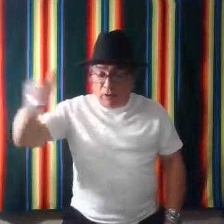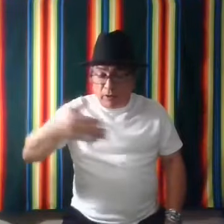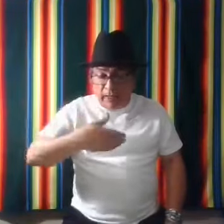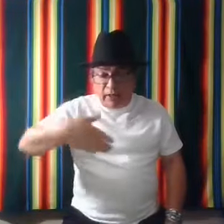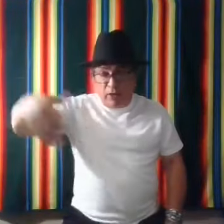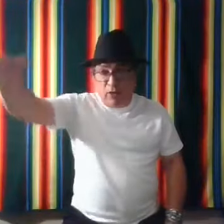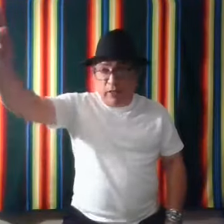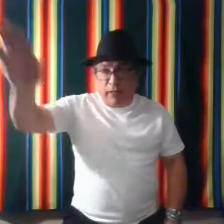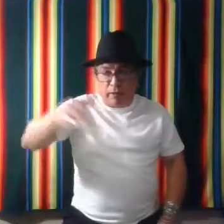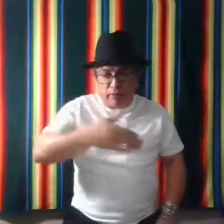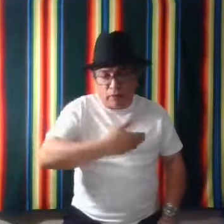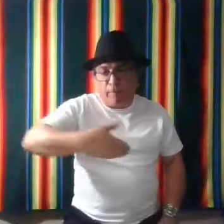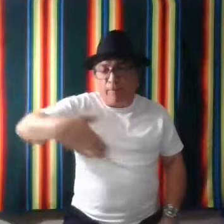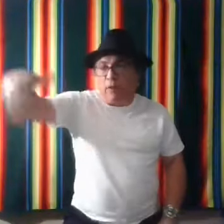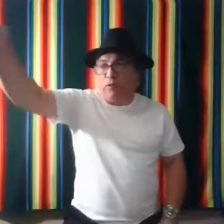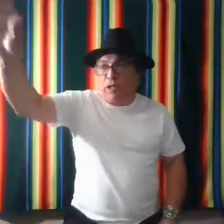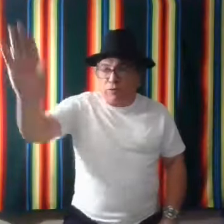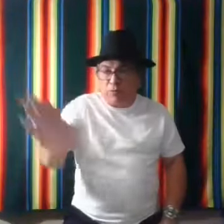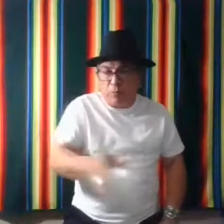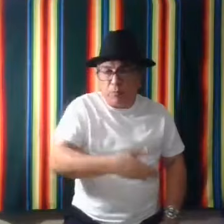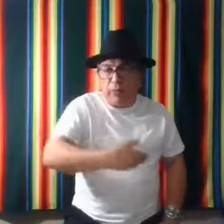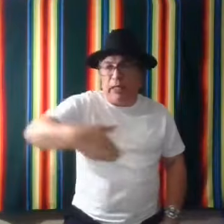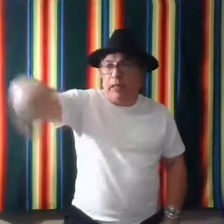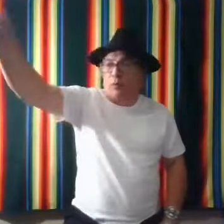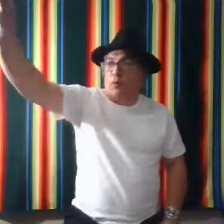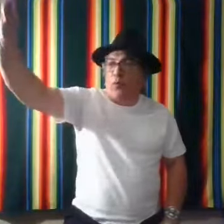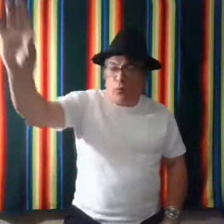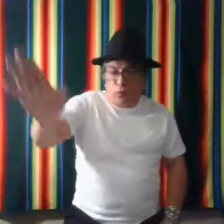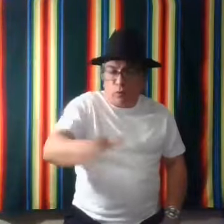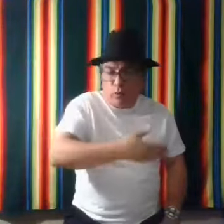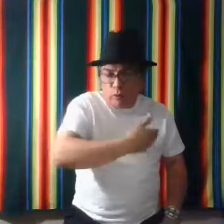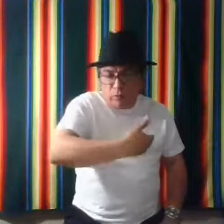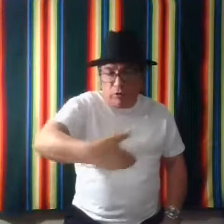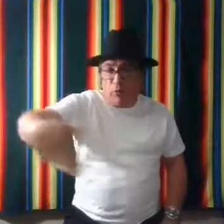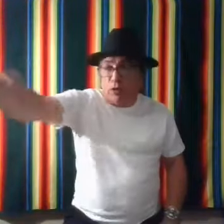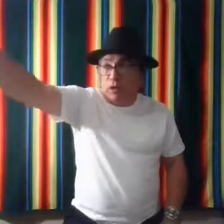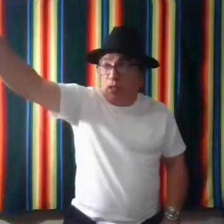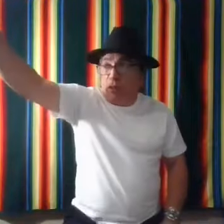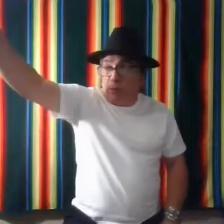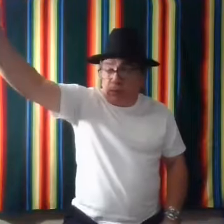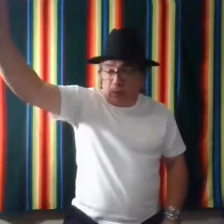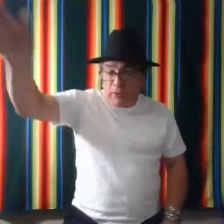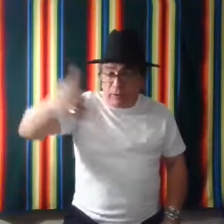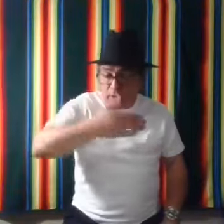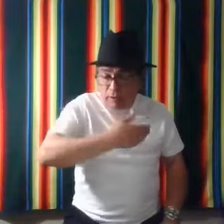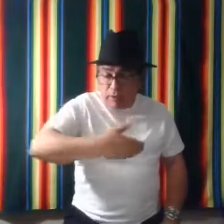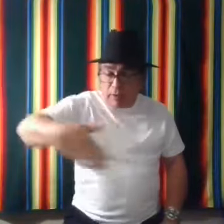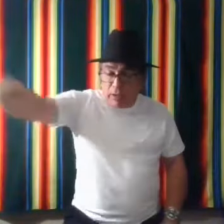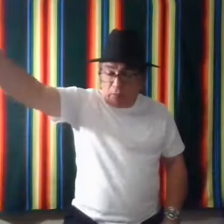the hand can go like that. It's like, almost like he was painting. It's just one up. That means. Leave.